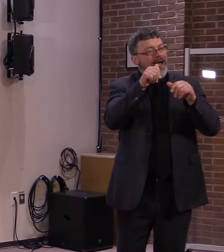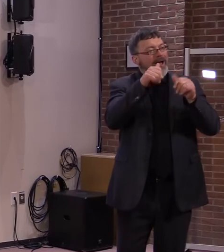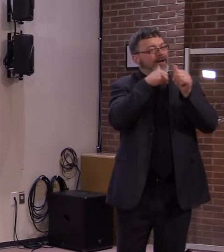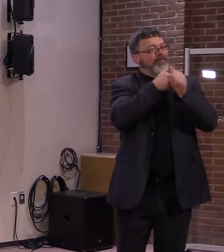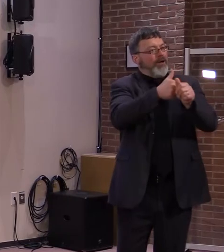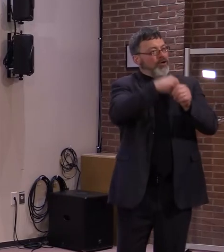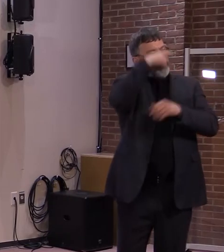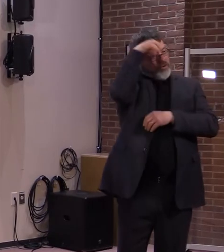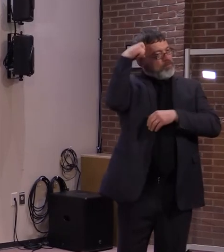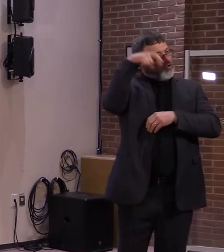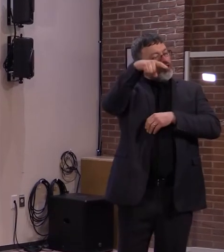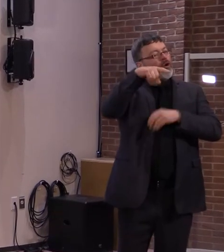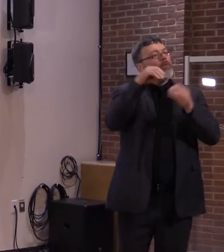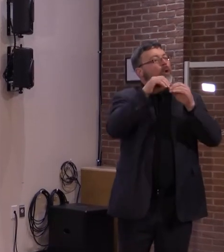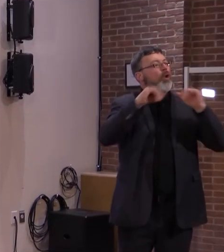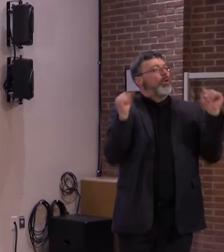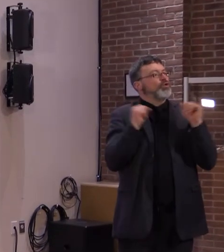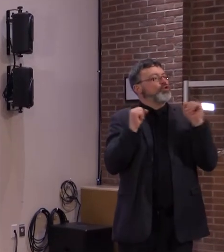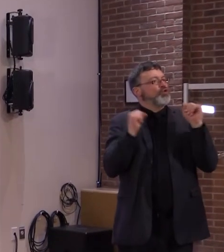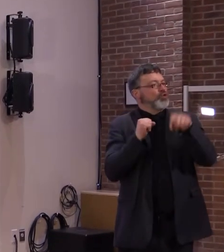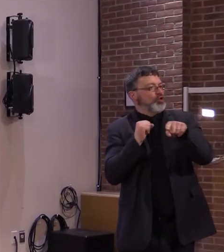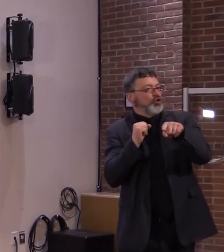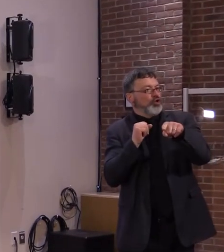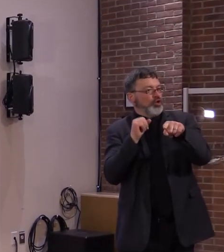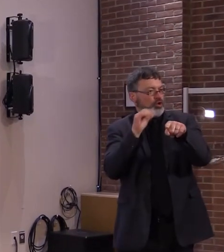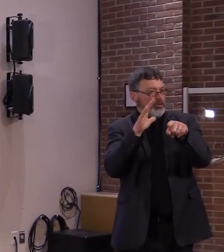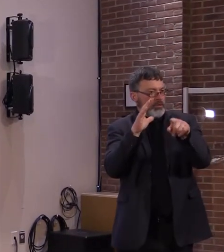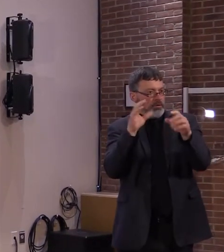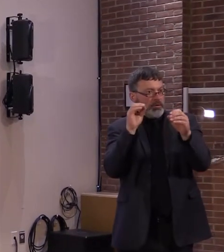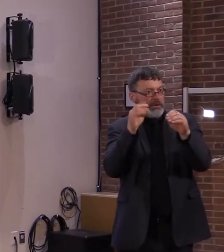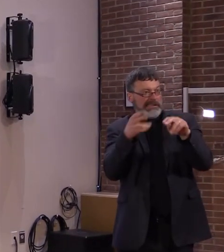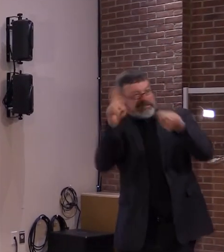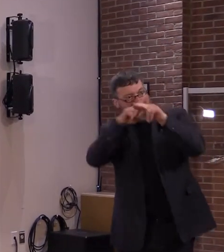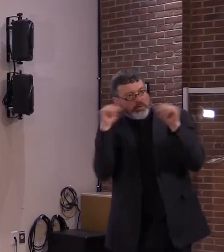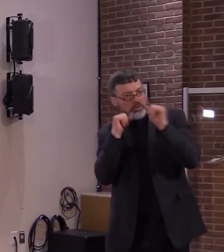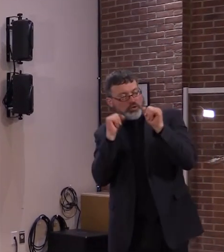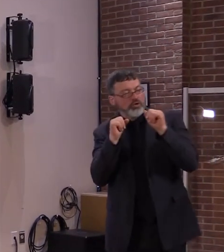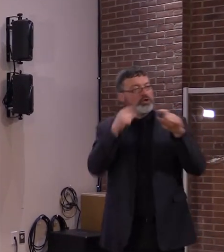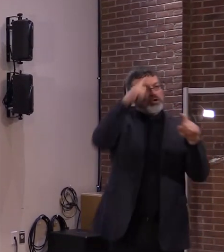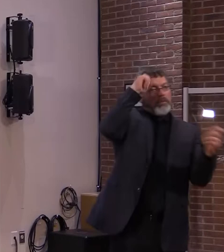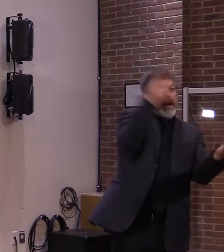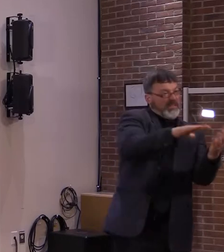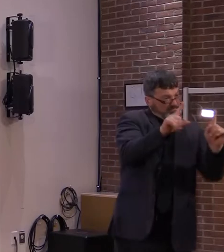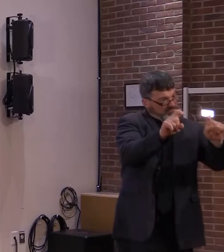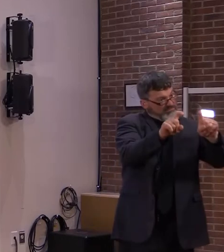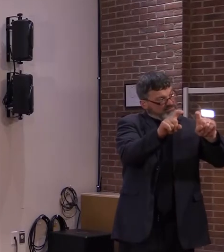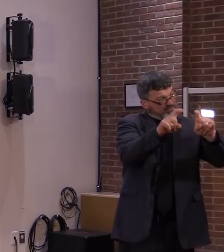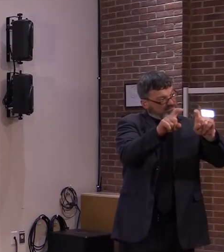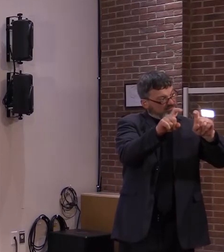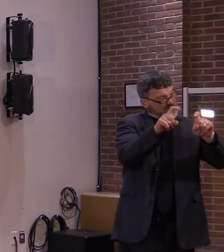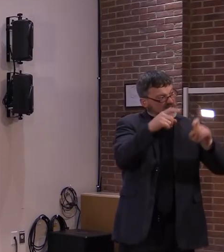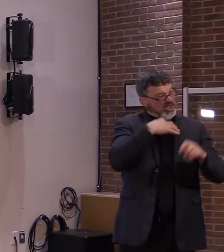of getting vaccinated will just assume the problem's over.